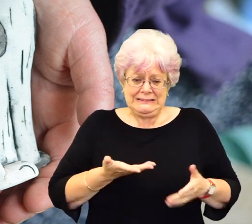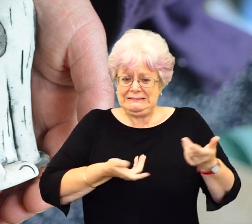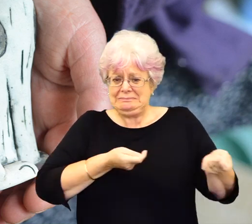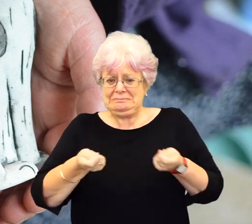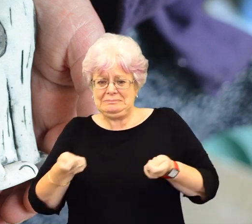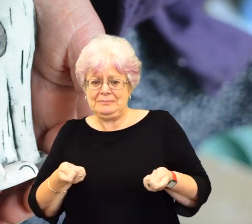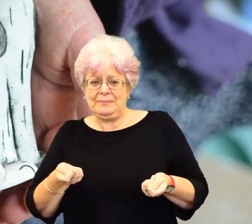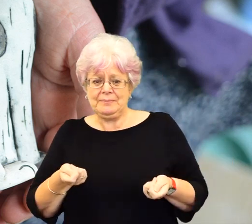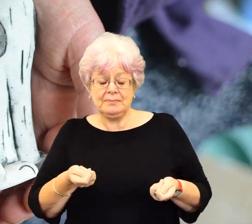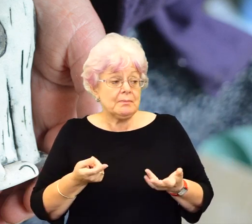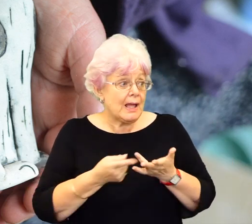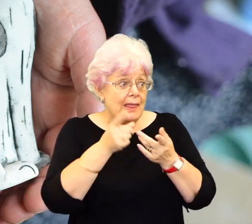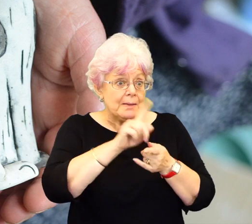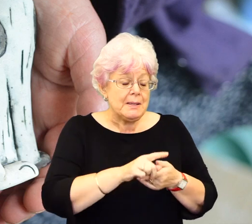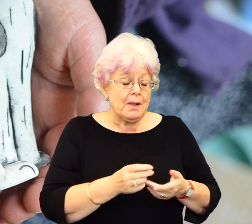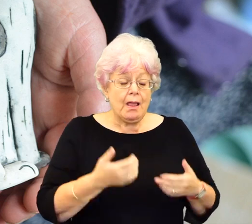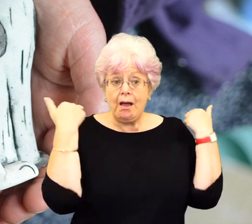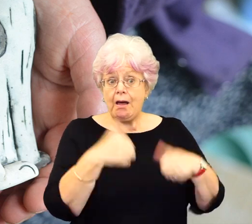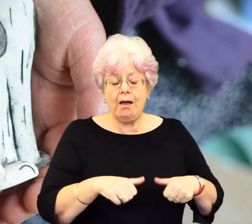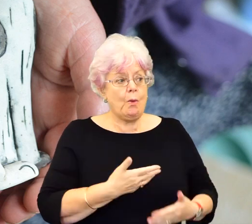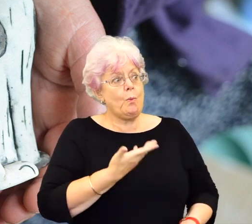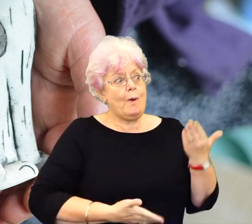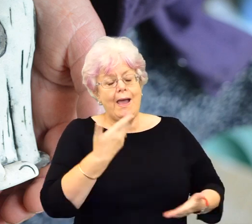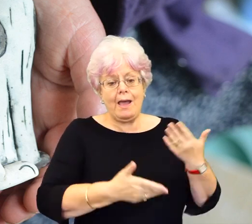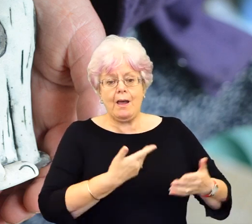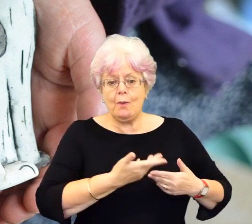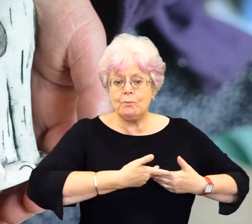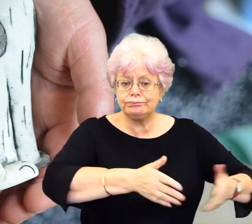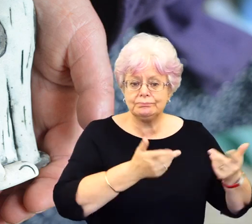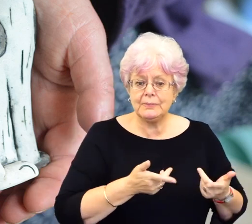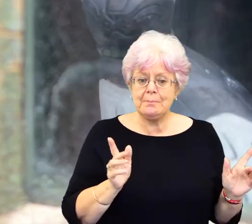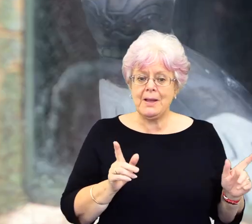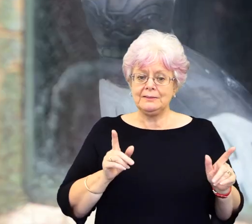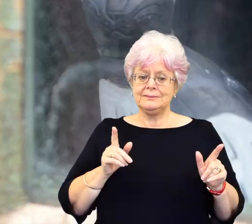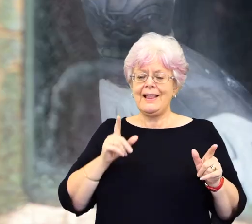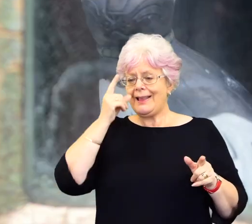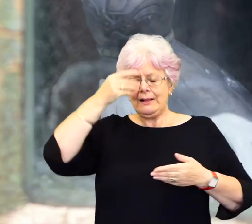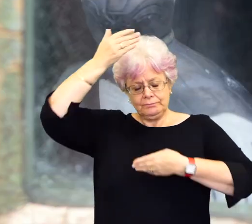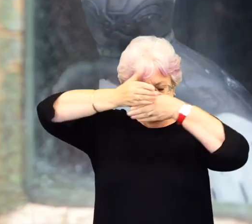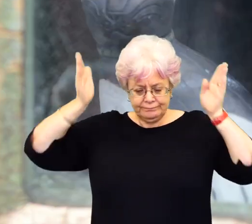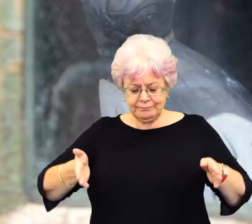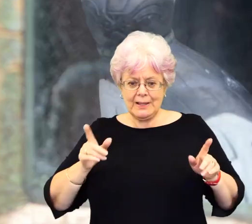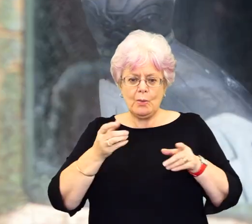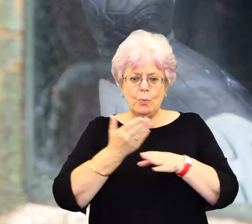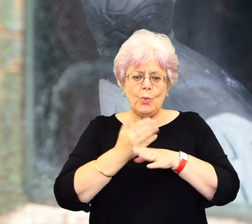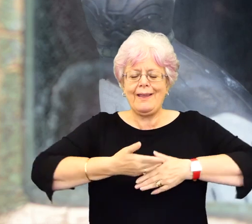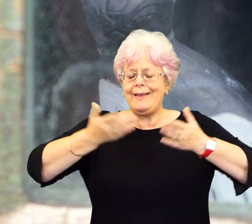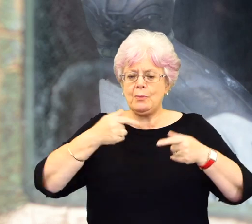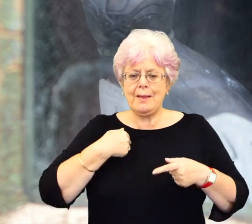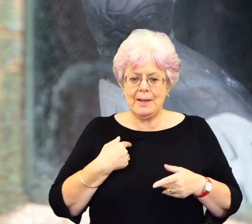so, but other people flourish, other people love it, and it's, they sort of, they can cut everybody off, and be any